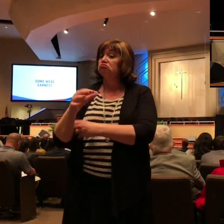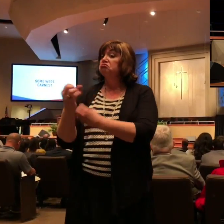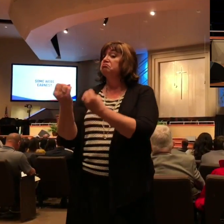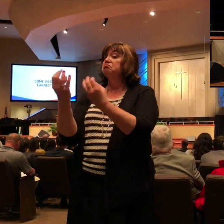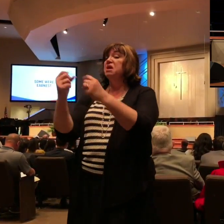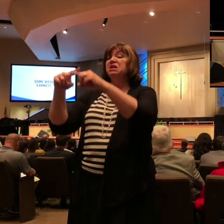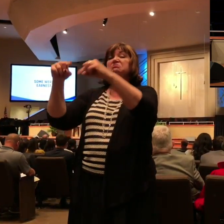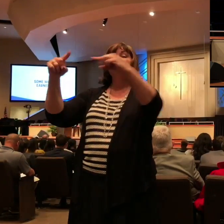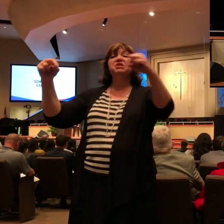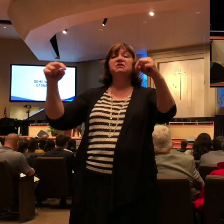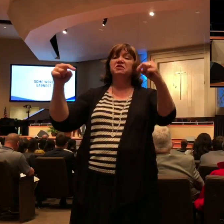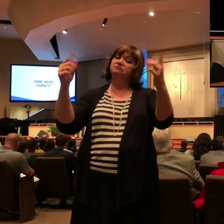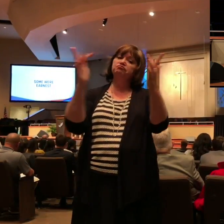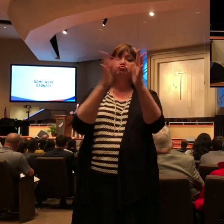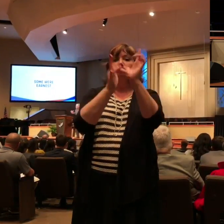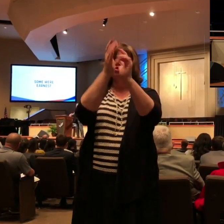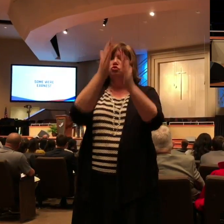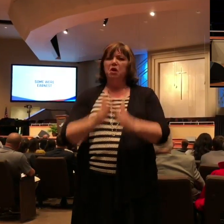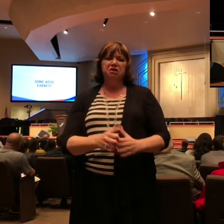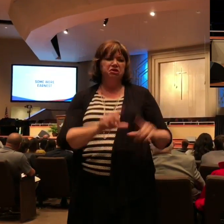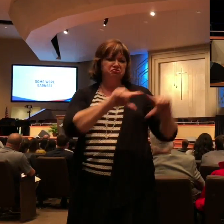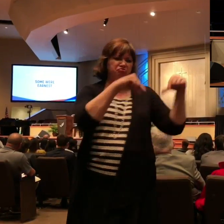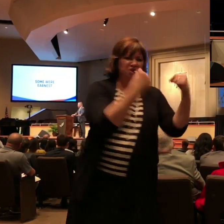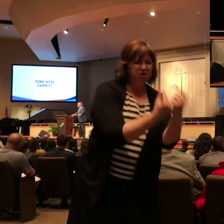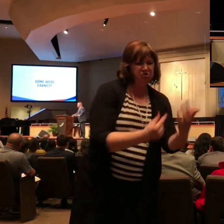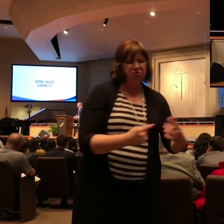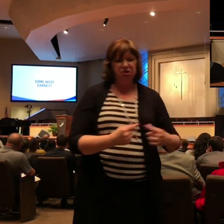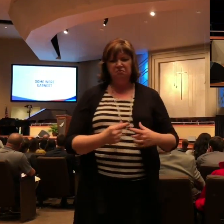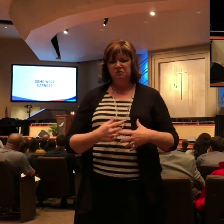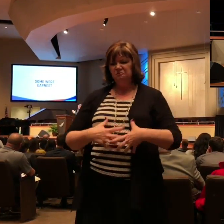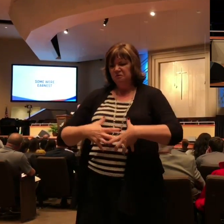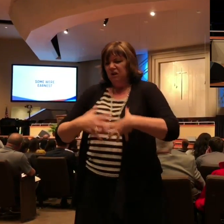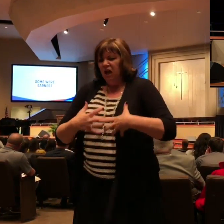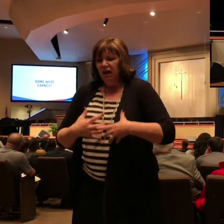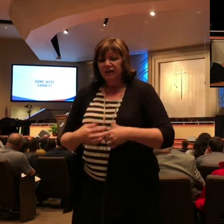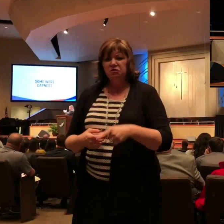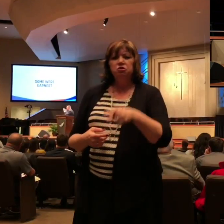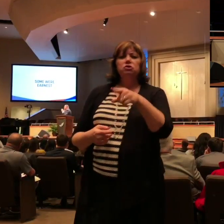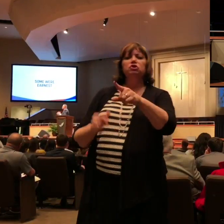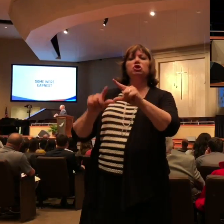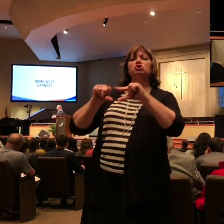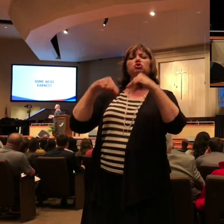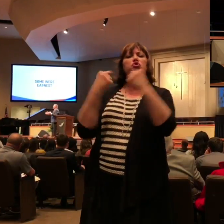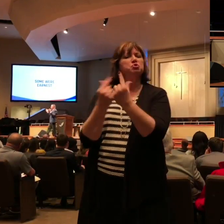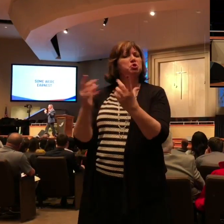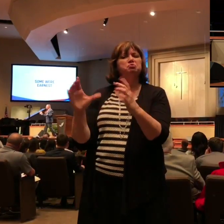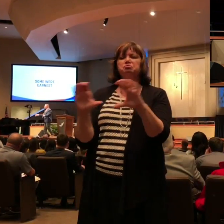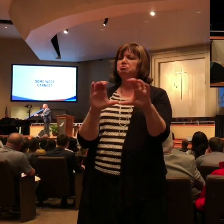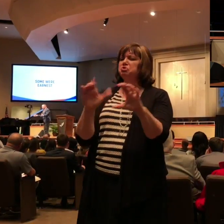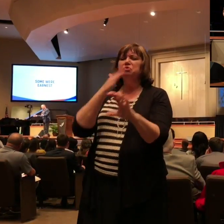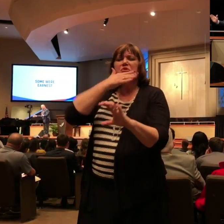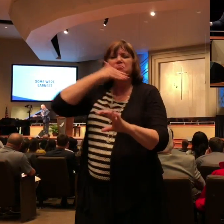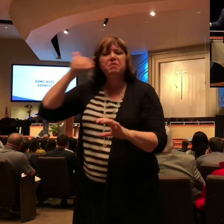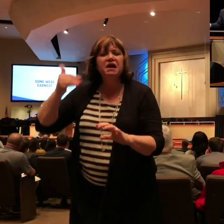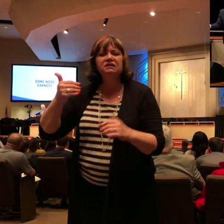and there's a group over here that are envious and they're stirring up strife and there's a group over here that are just doing their job and having a good spirit.